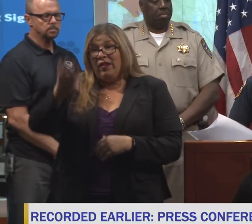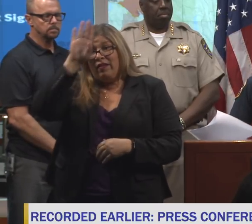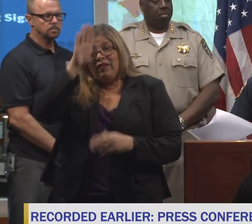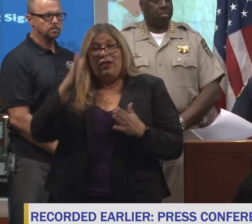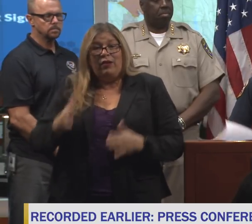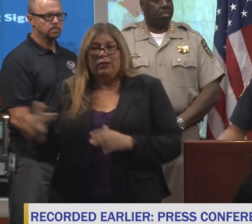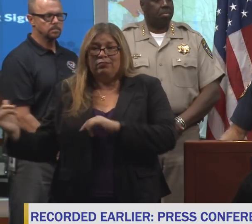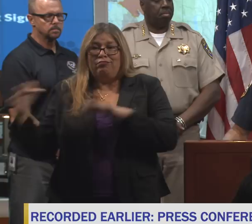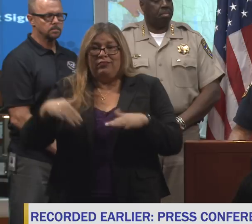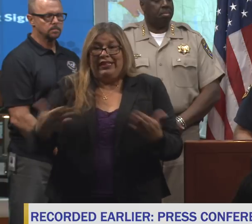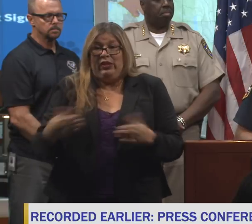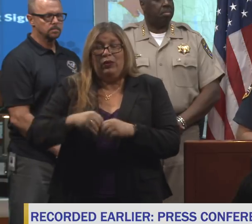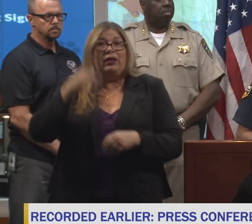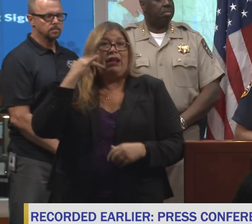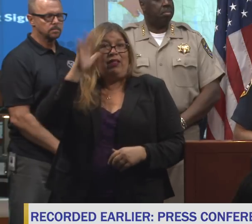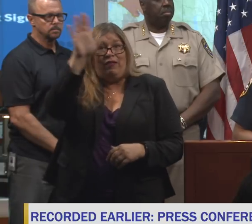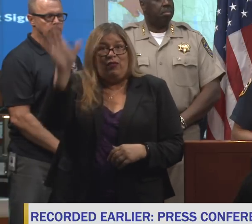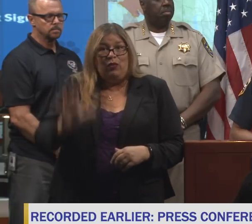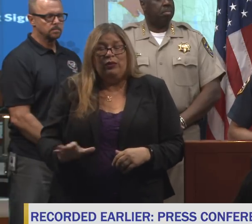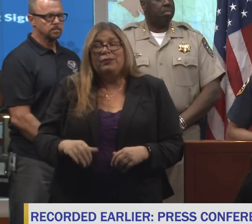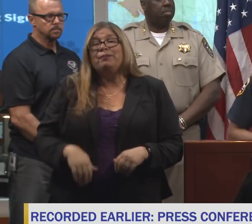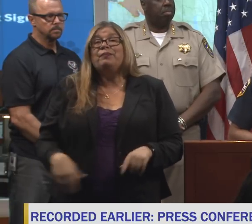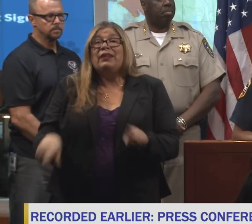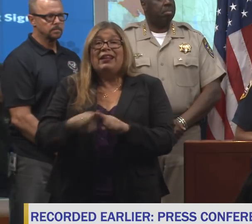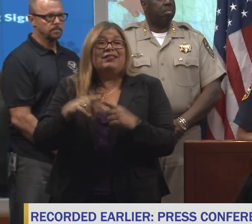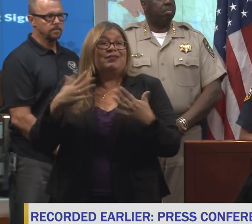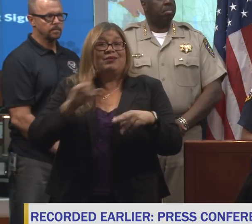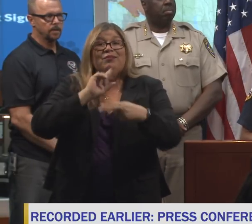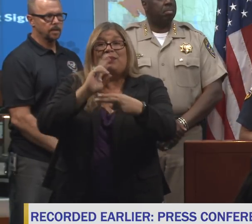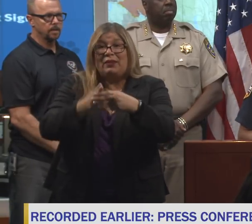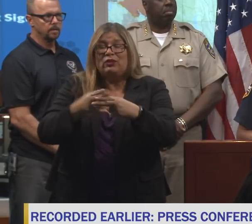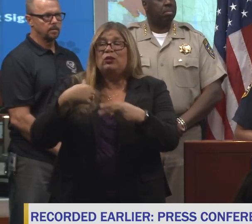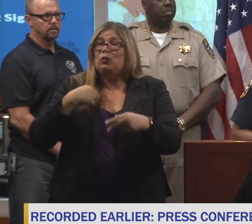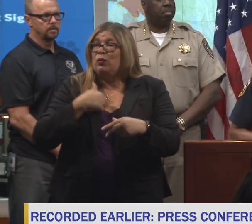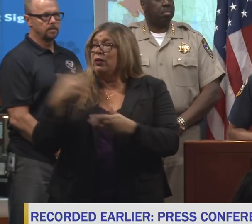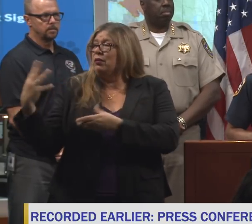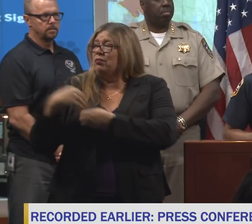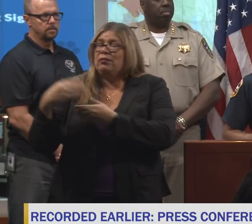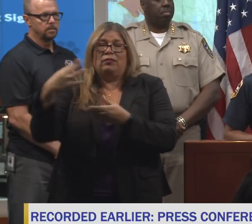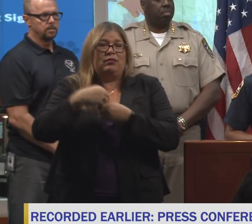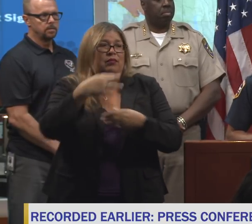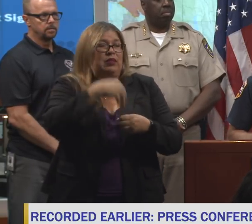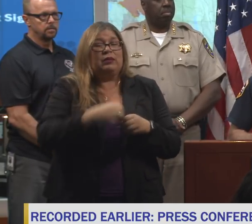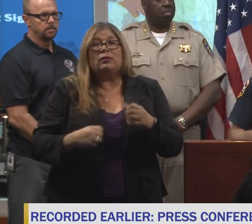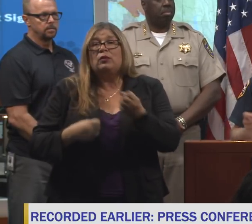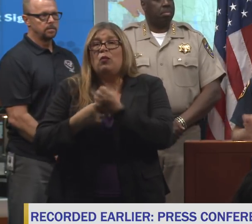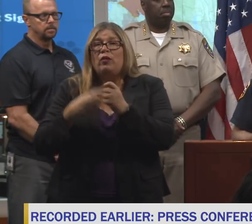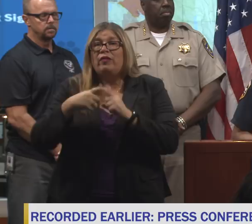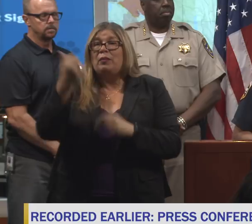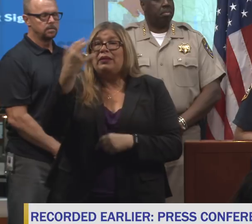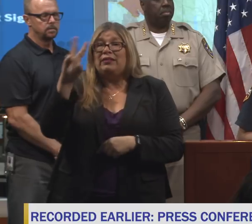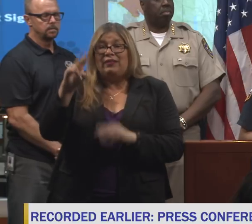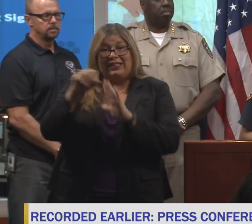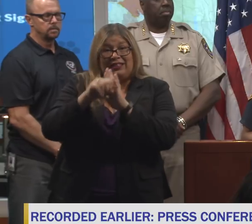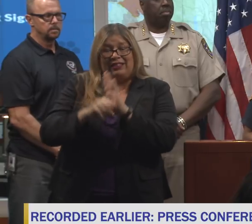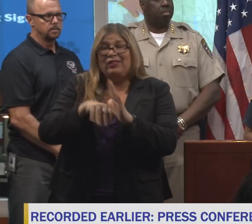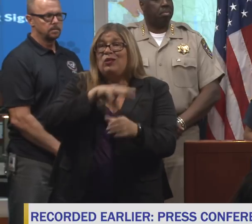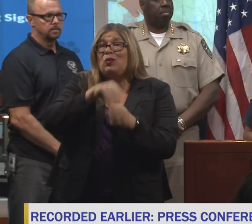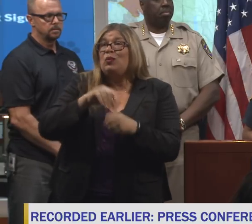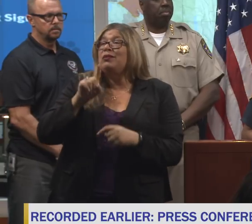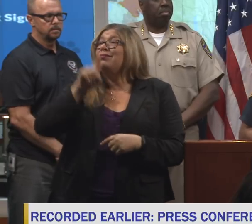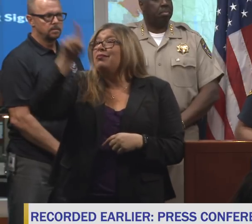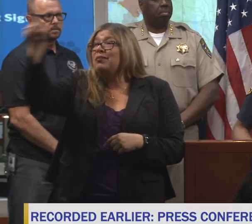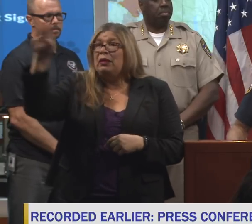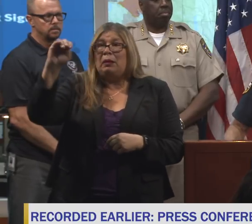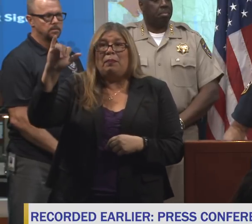California. We are, as was indicated, engaging in support from 17 other states from as far away as Maine and